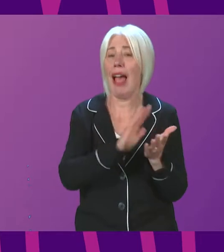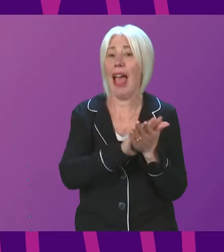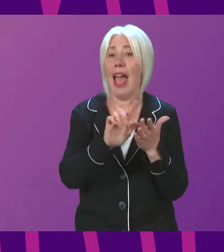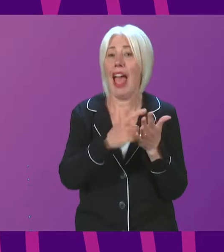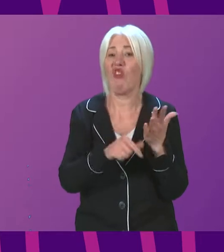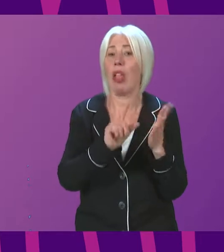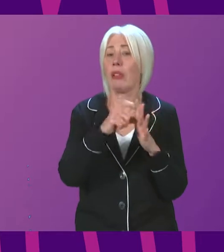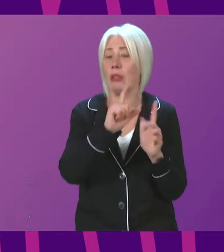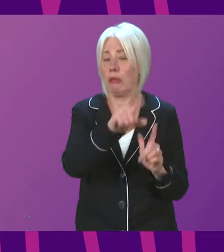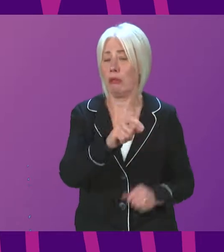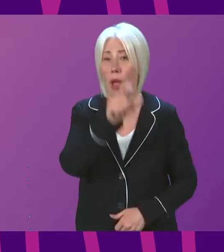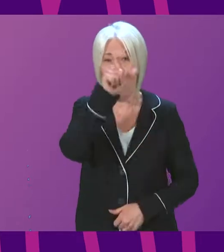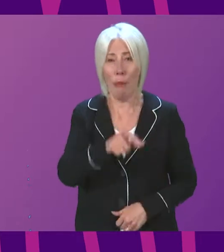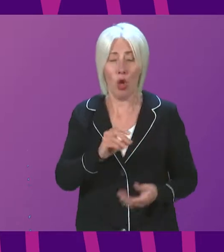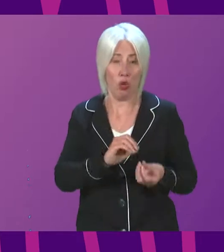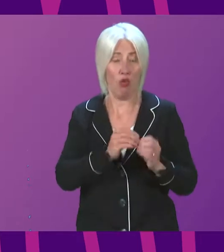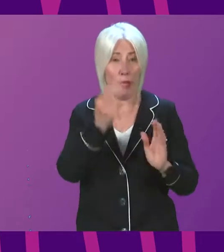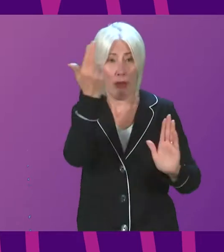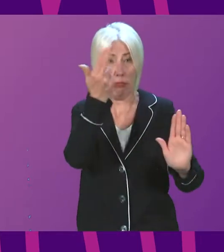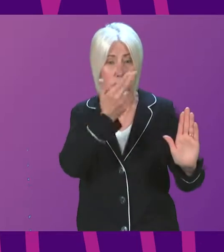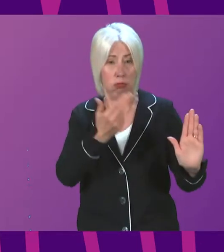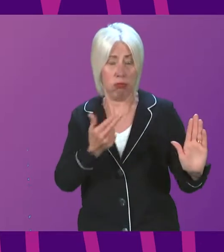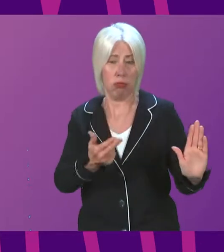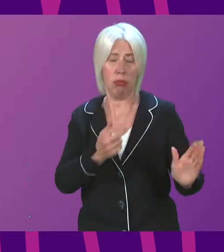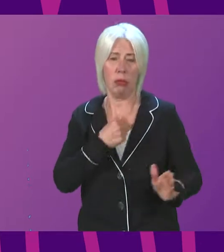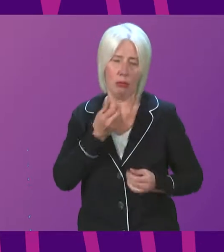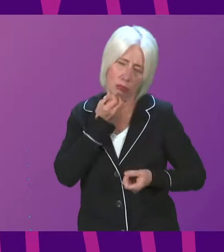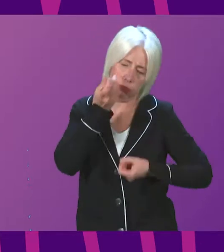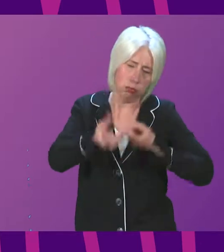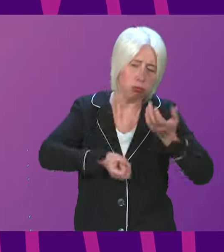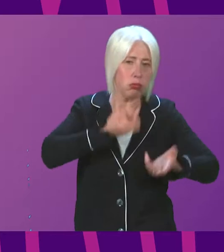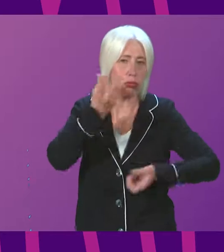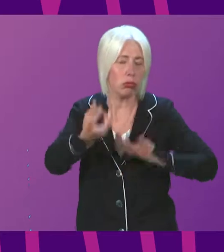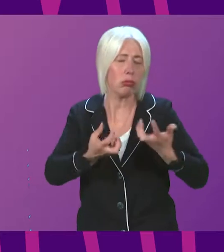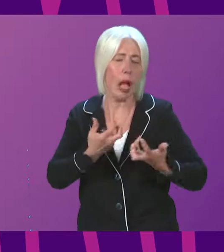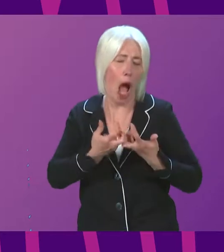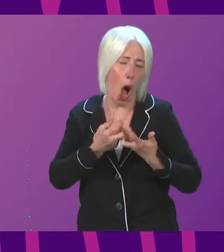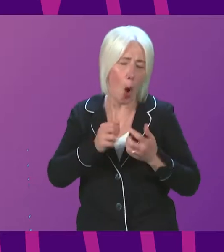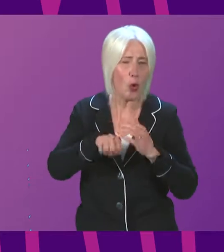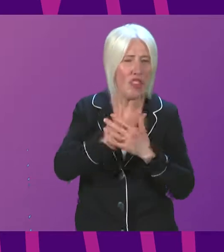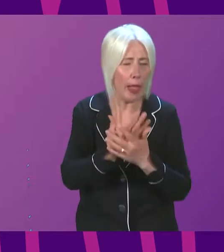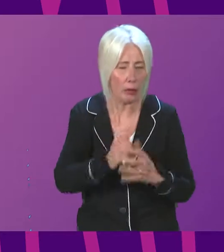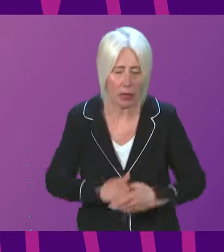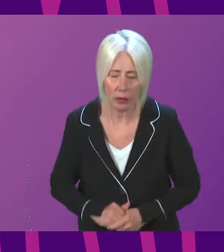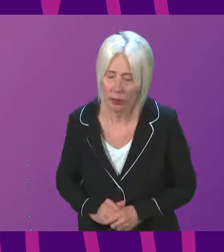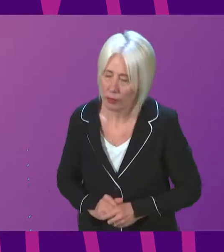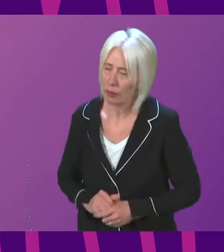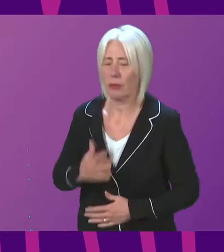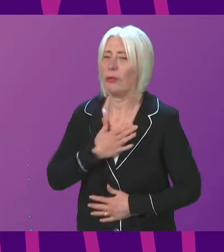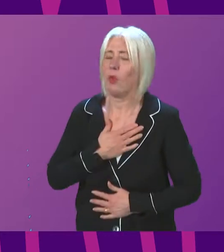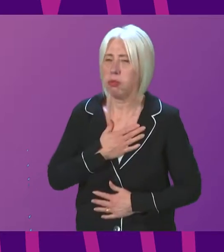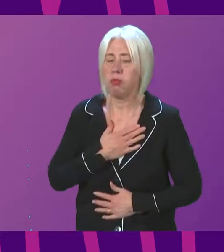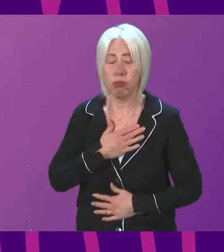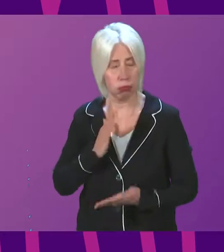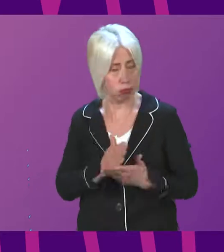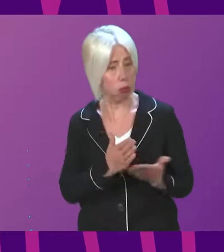the artist behind the venture, gave a compelling account of the development. I think, however, and that is